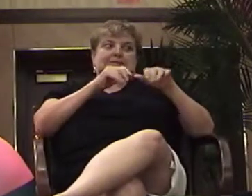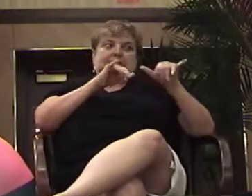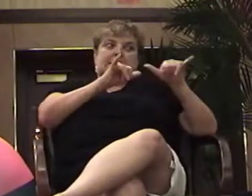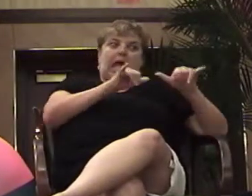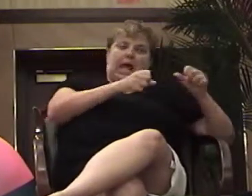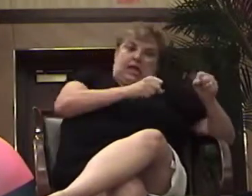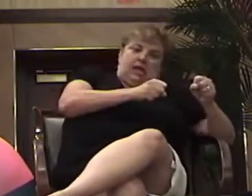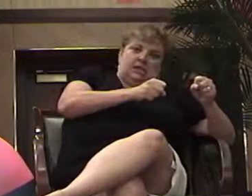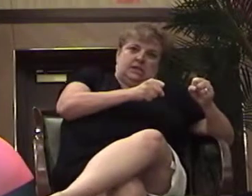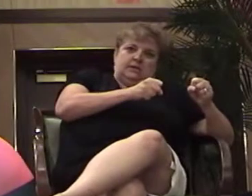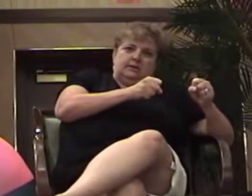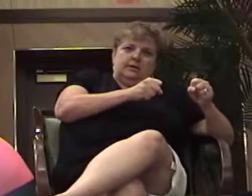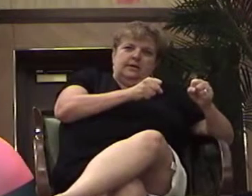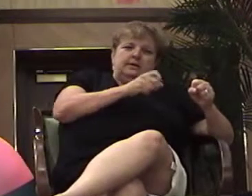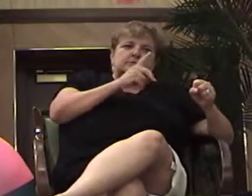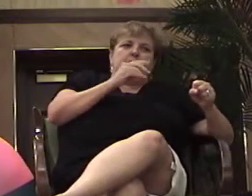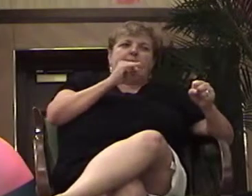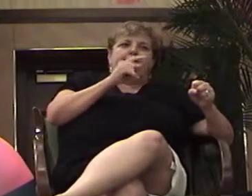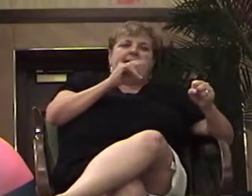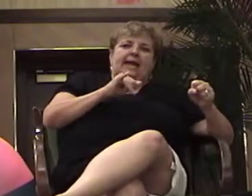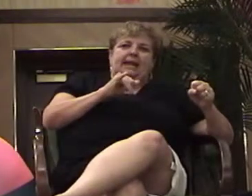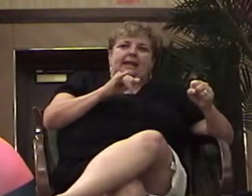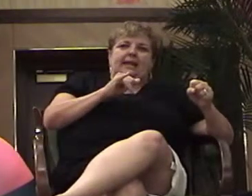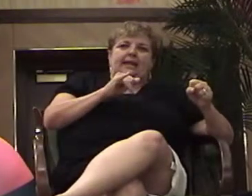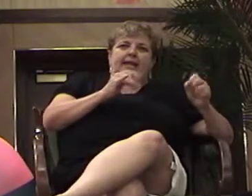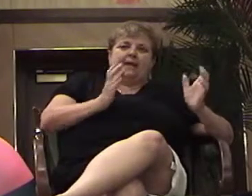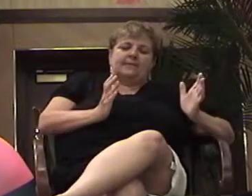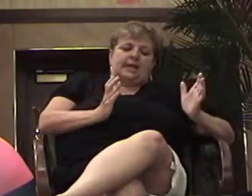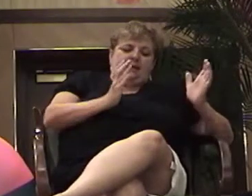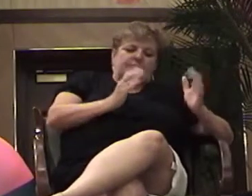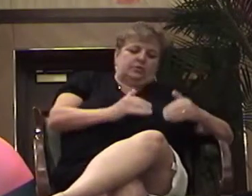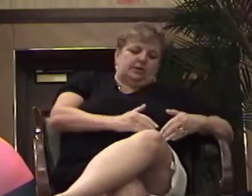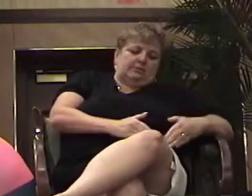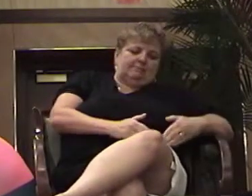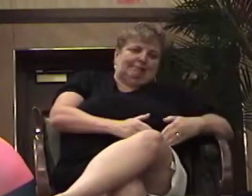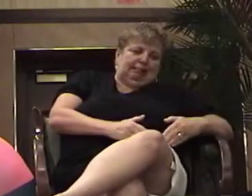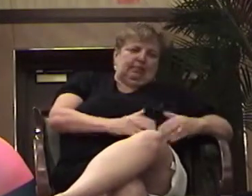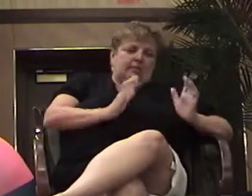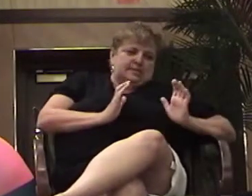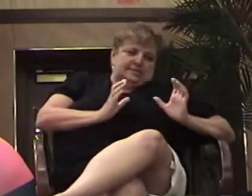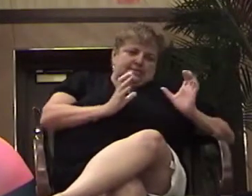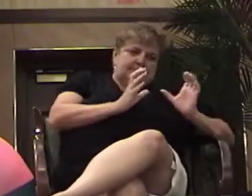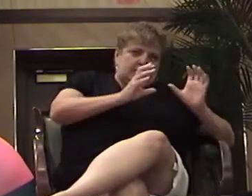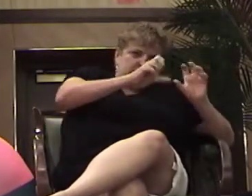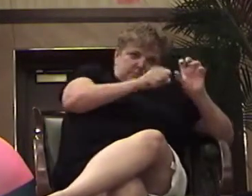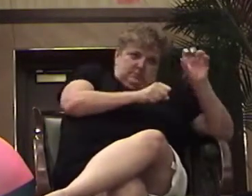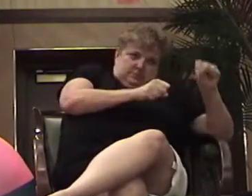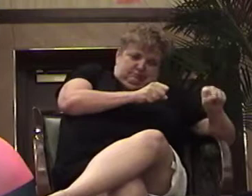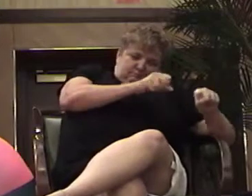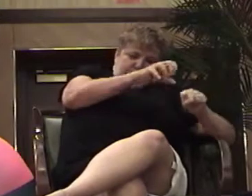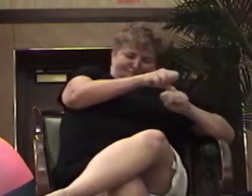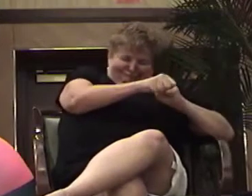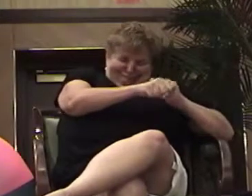She got me up to about my thigh, and I was holding on for dear life. Well,